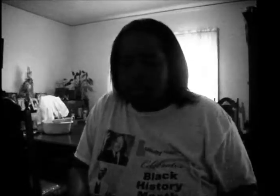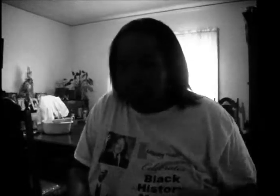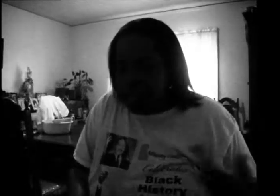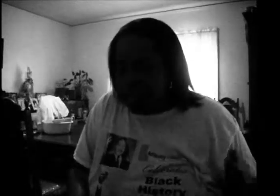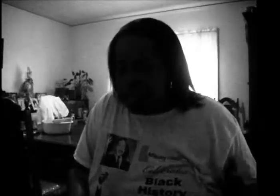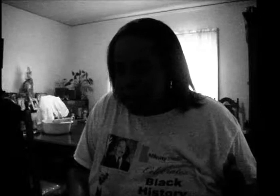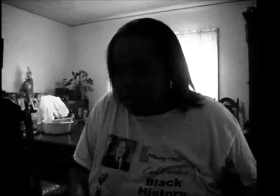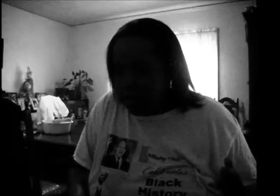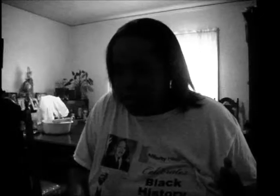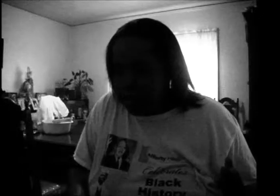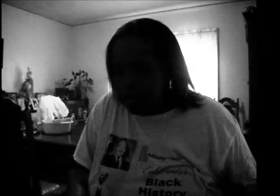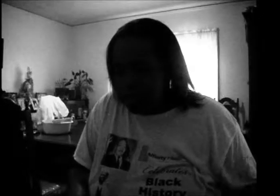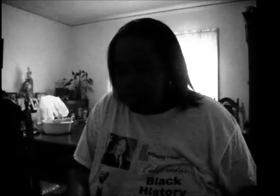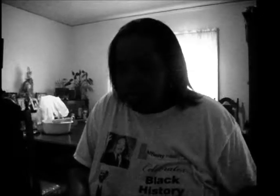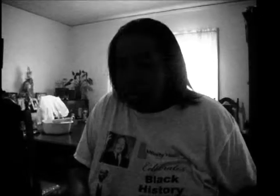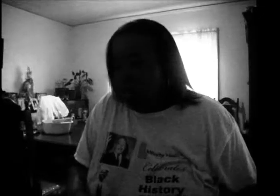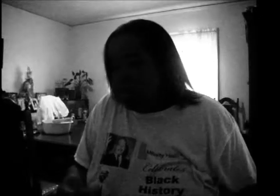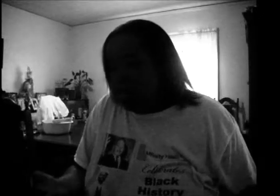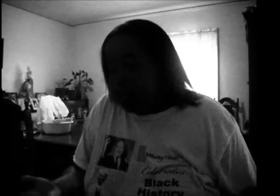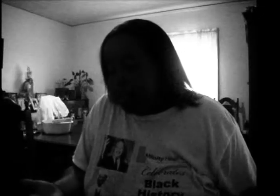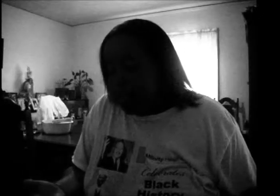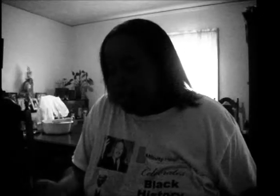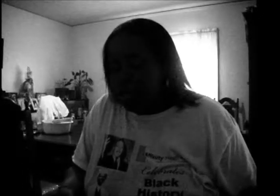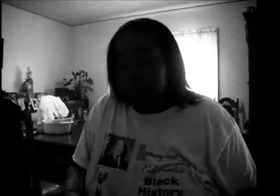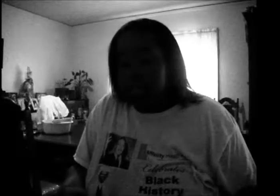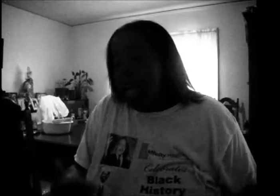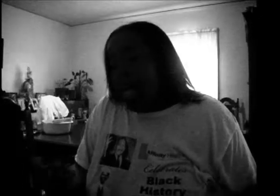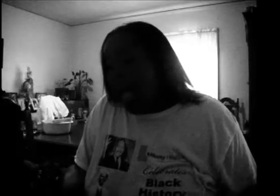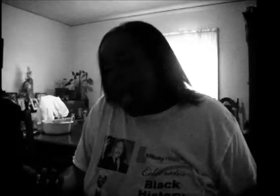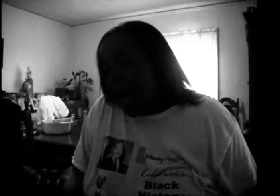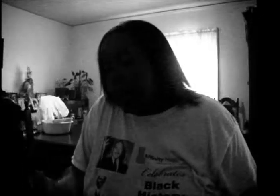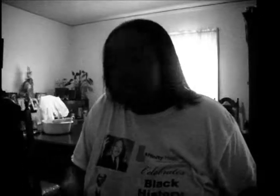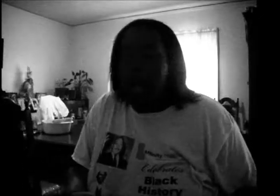So, Rihanna wants to be a little stripper. Or, she's talking about strippers. Ow, now.